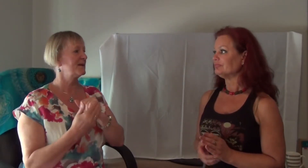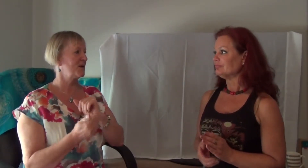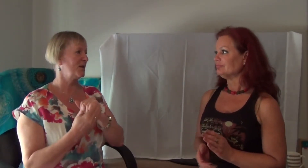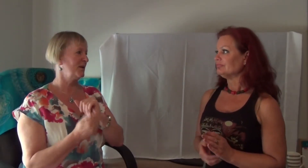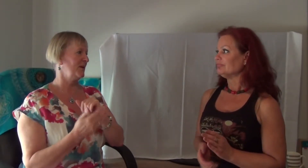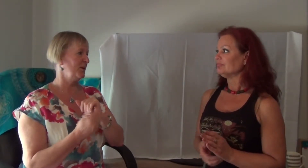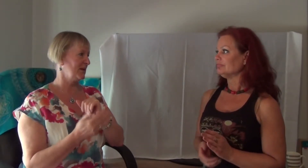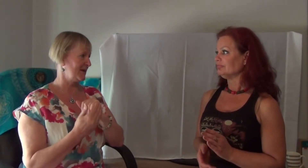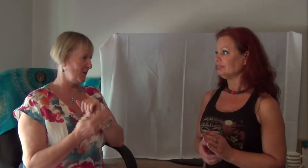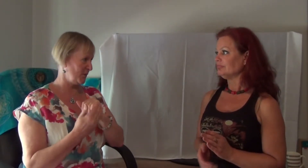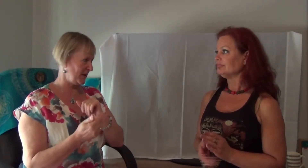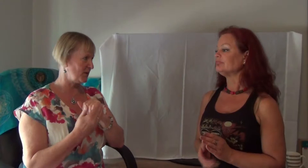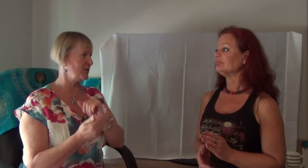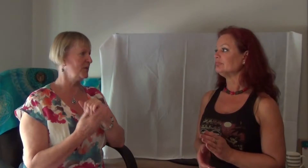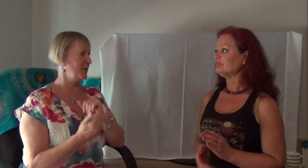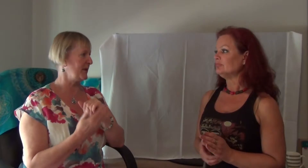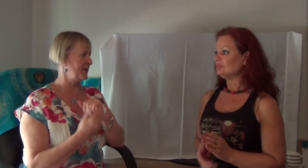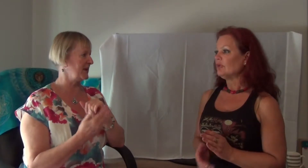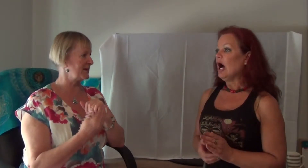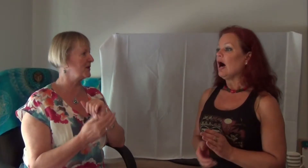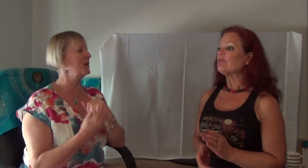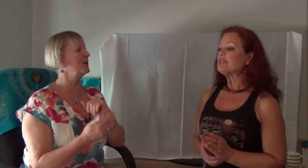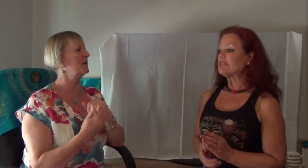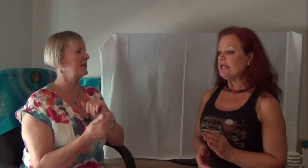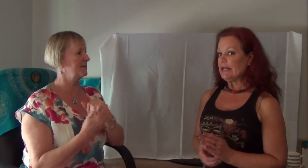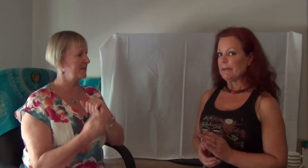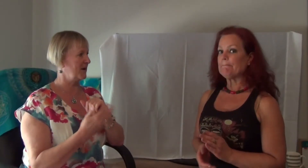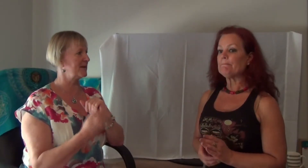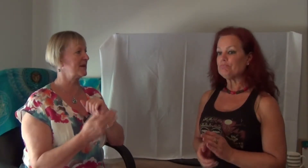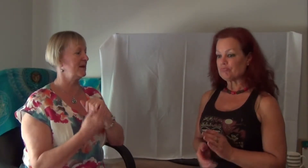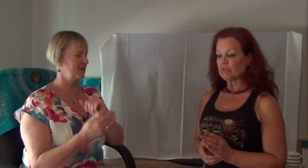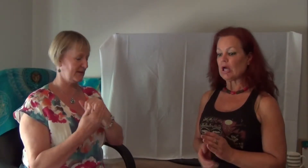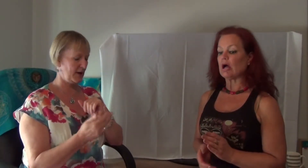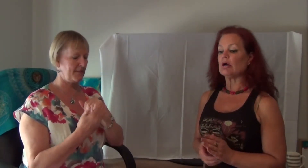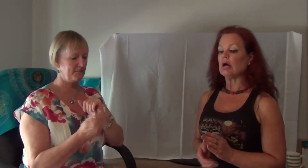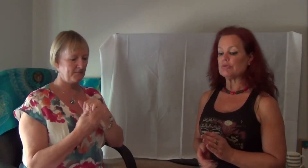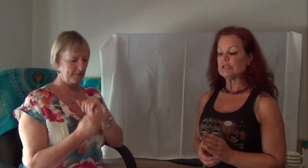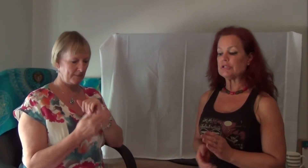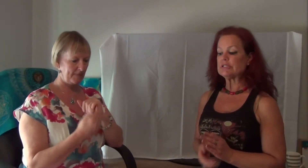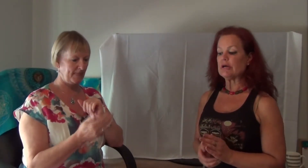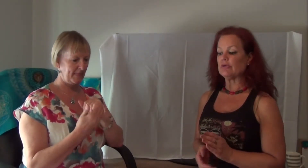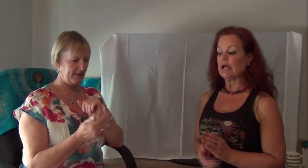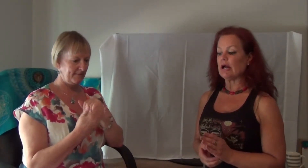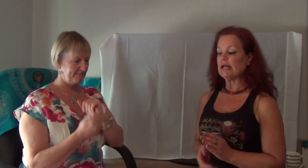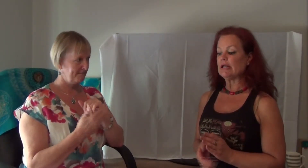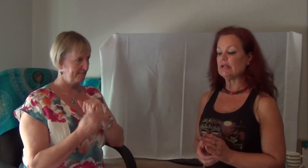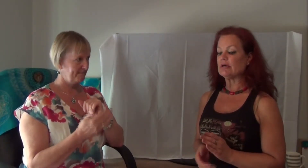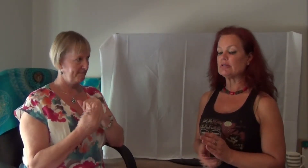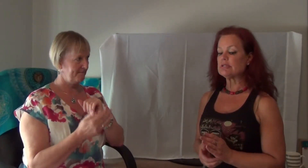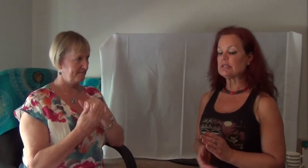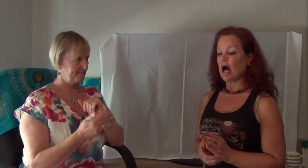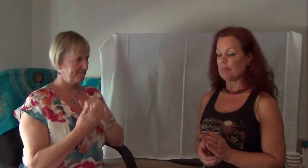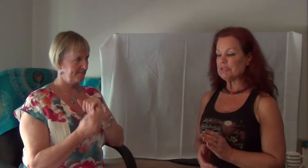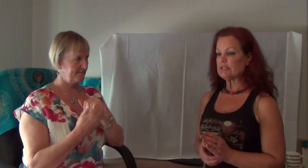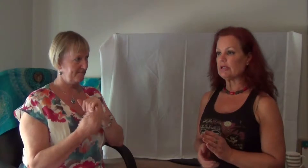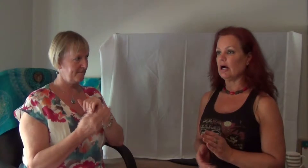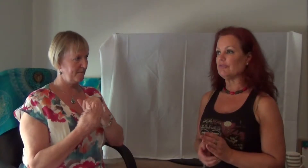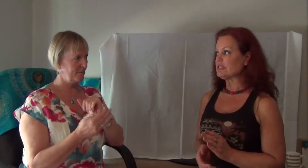So you were snowboarding too or were you in the snow? I was skiing. I was in the snow and I had stopped on the